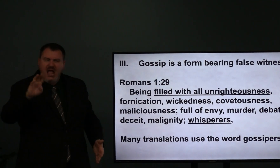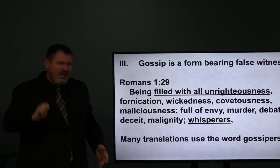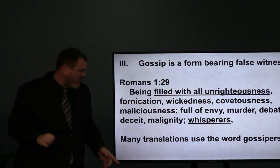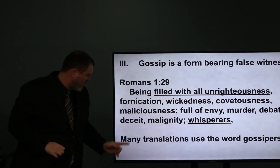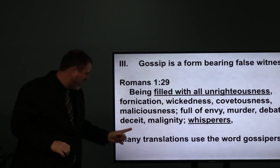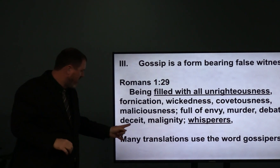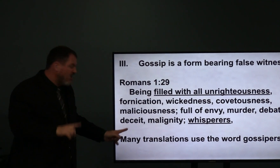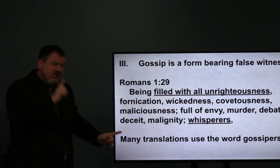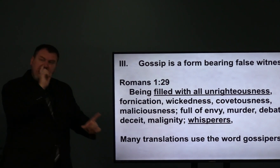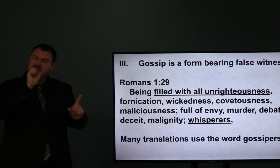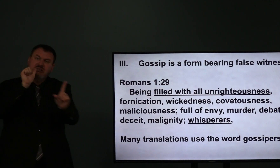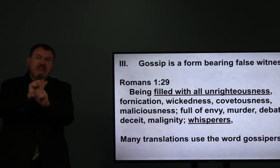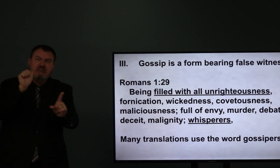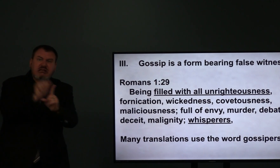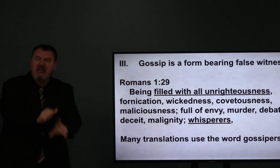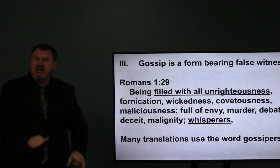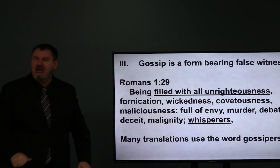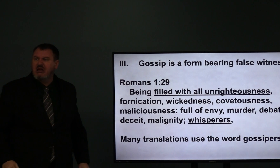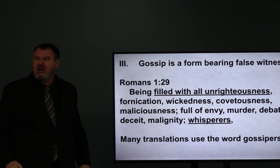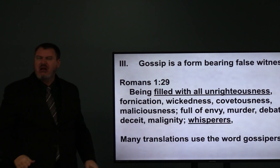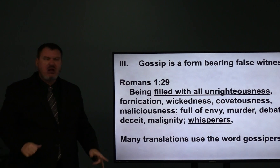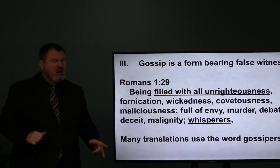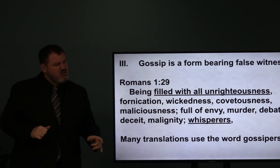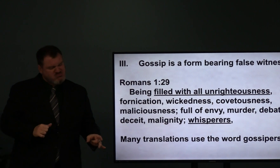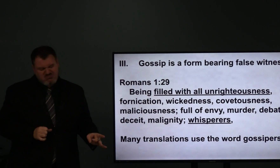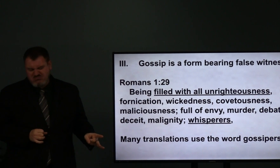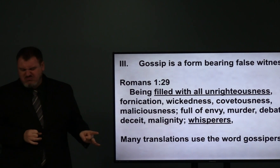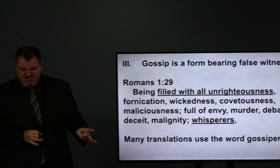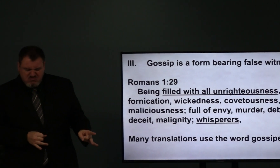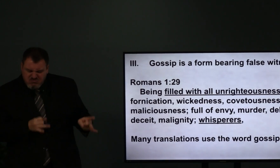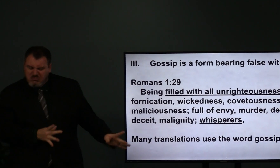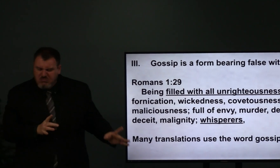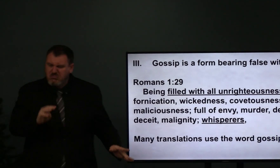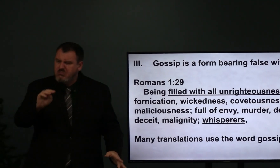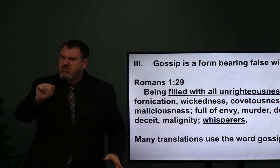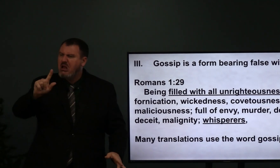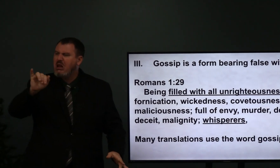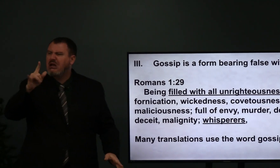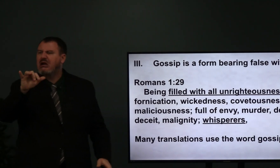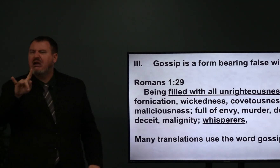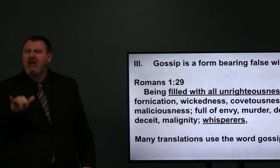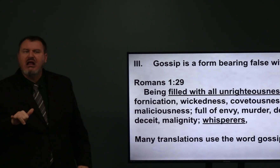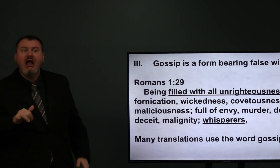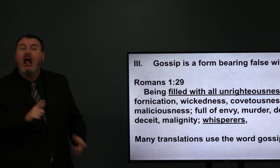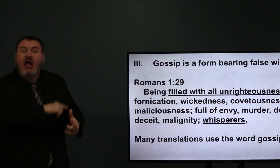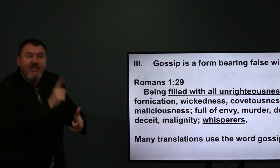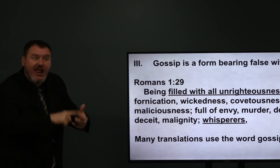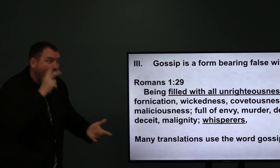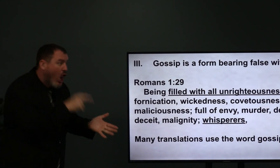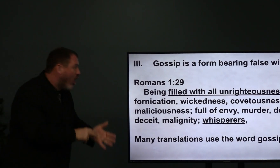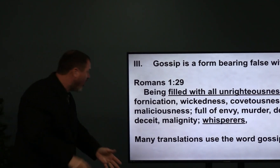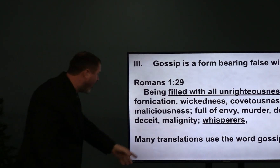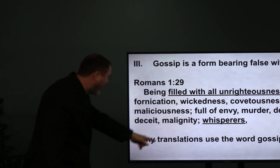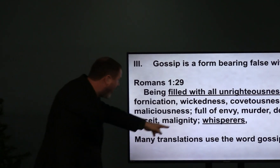debate, deceit, malignity, and then